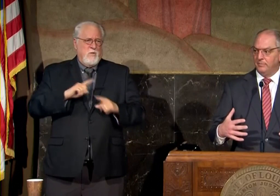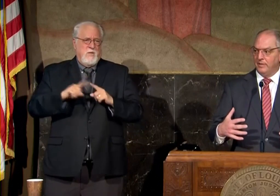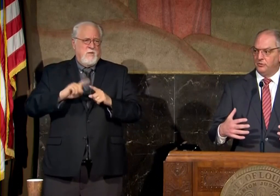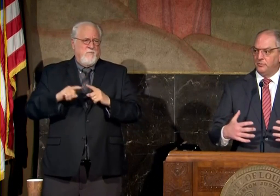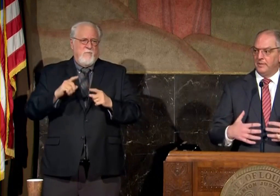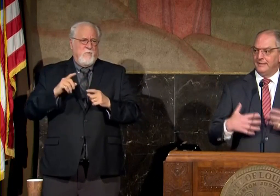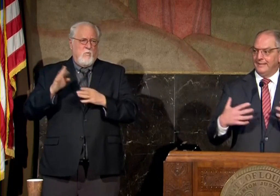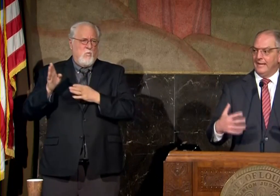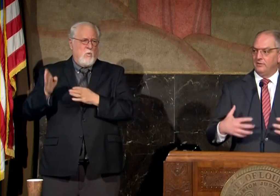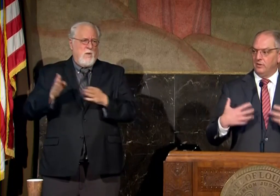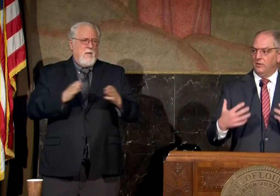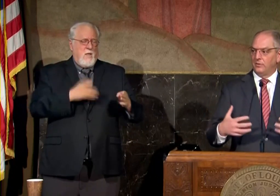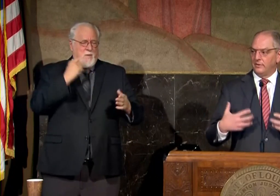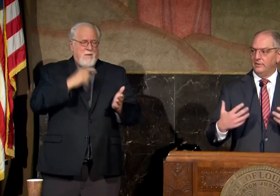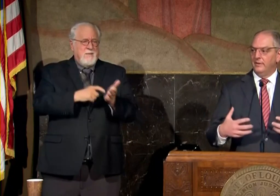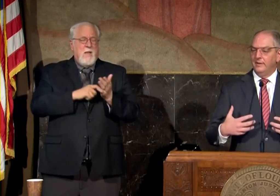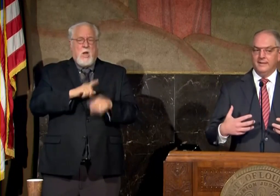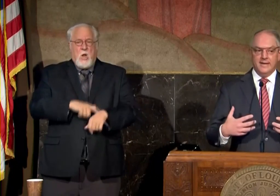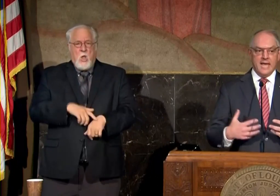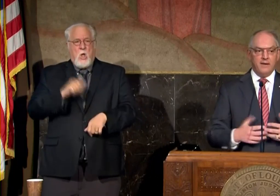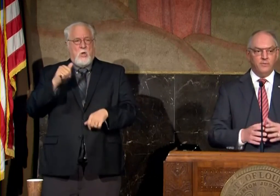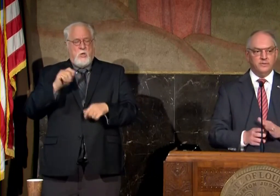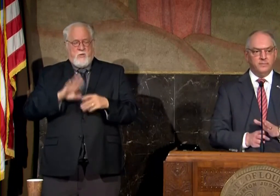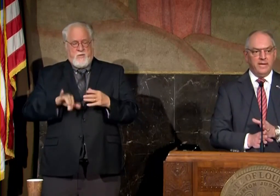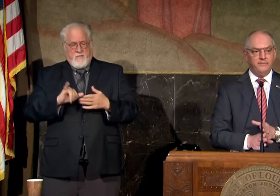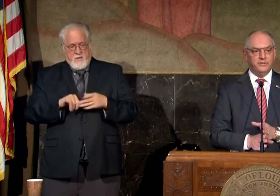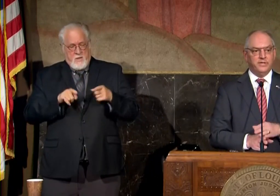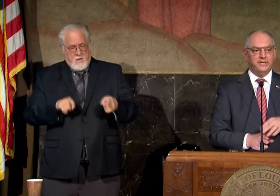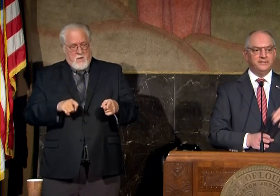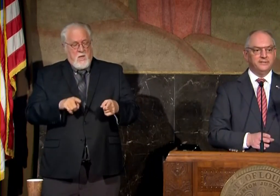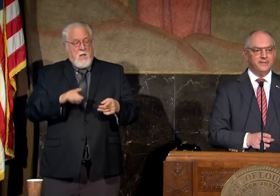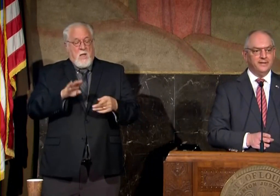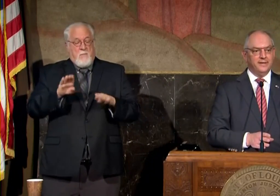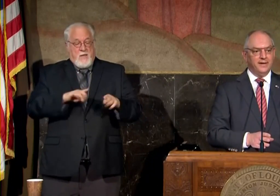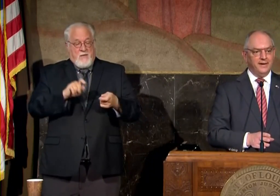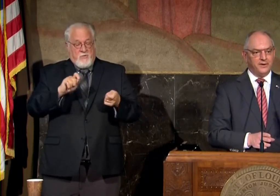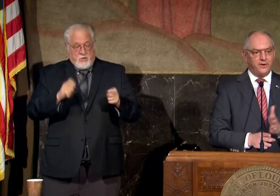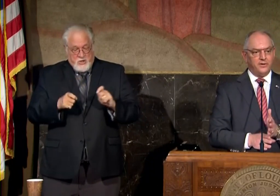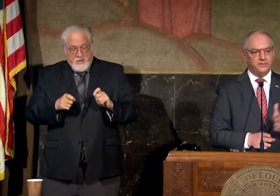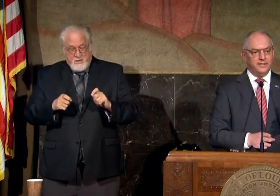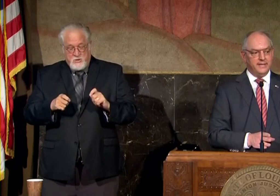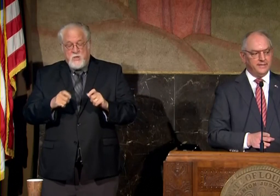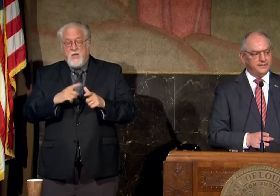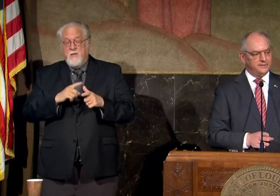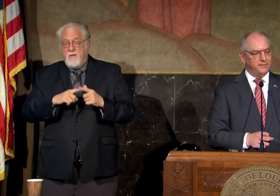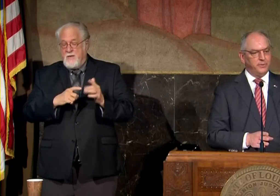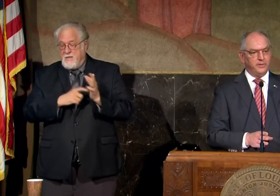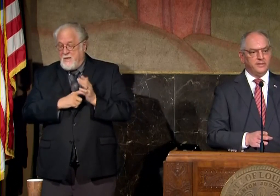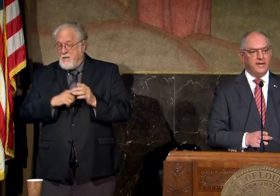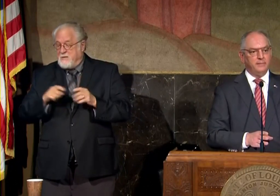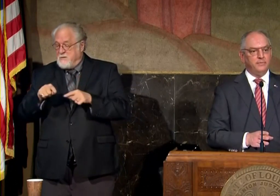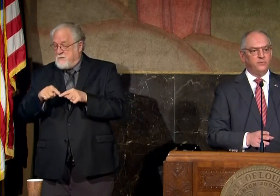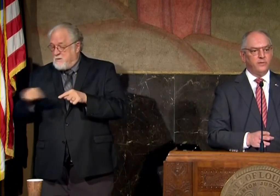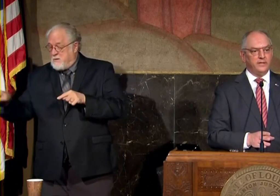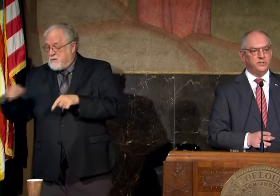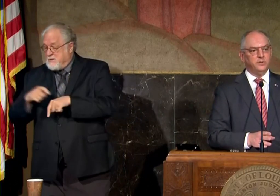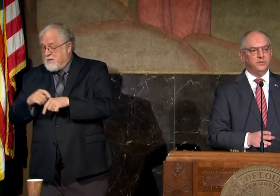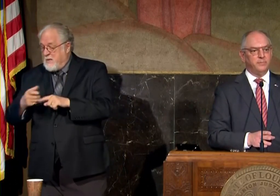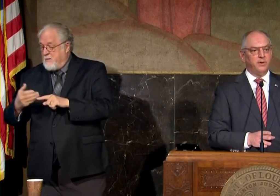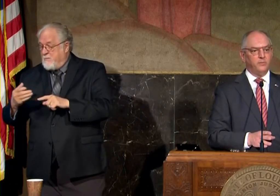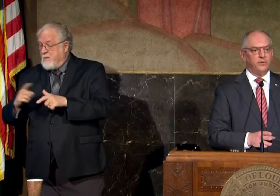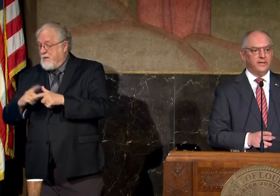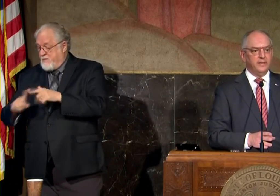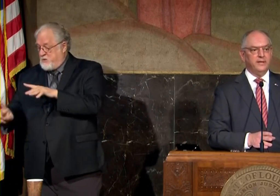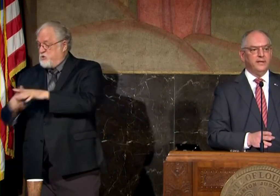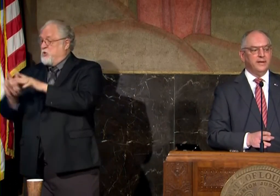mitigation measures because it takes longer than that once the behavior change occurs it takes some period of time before that shows